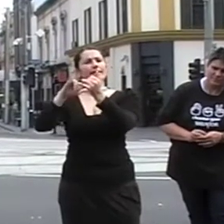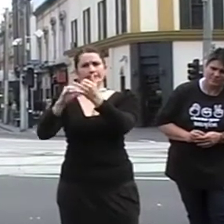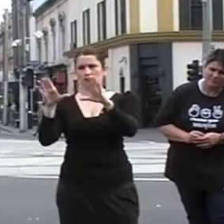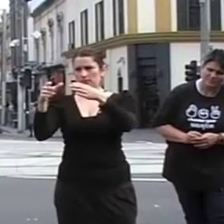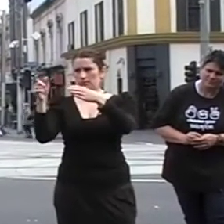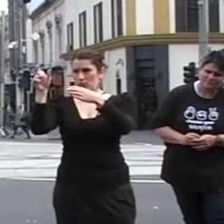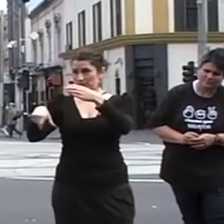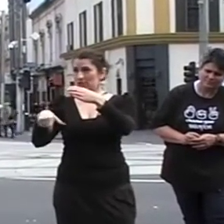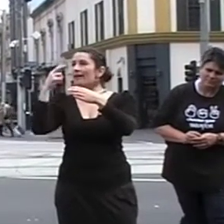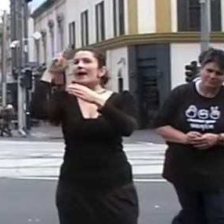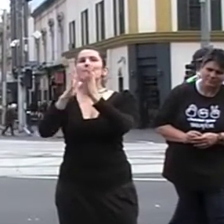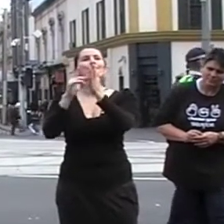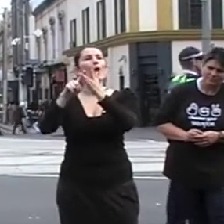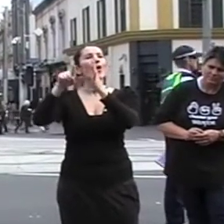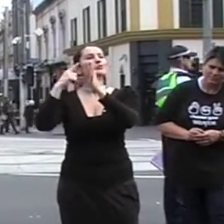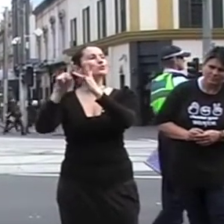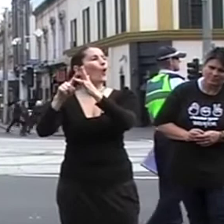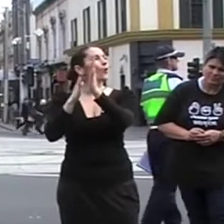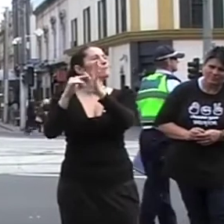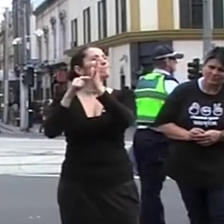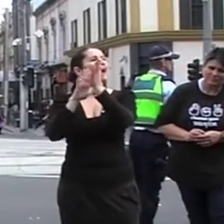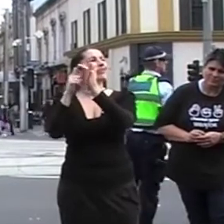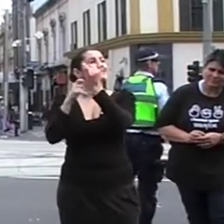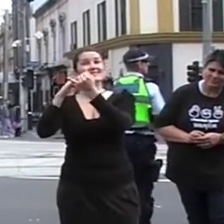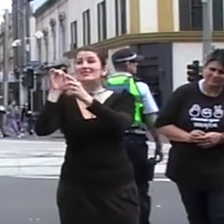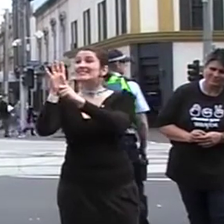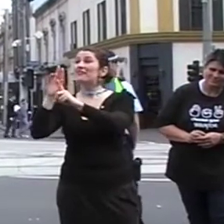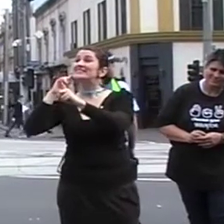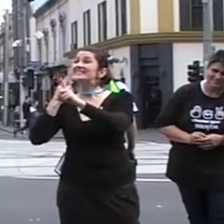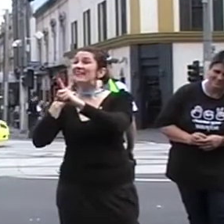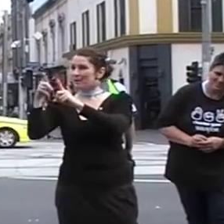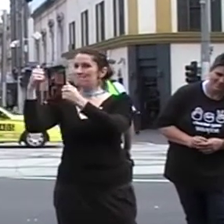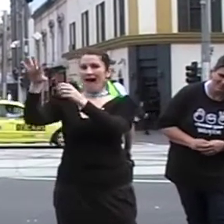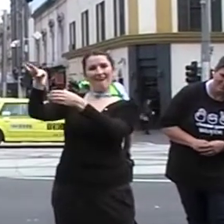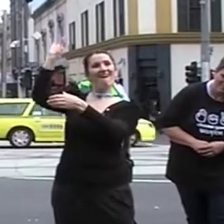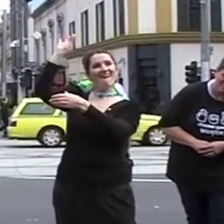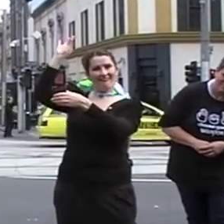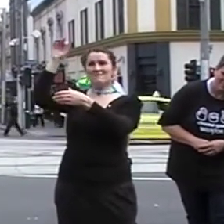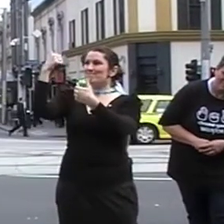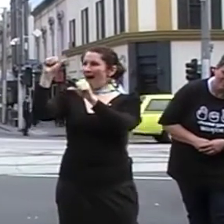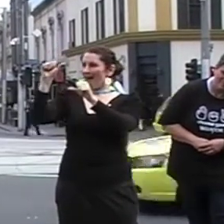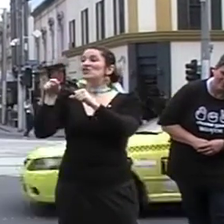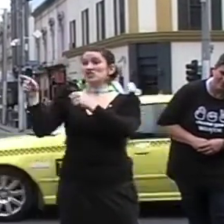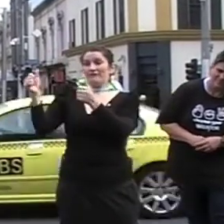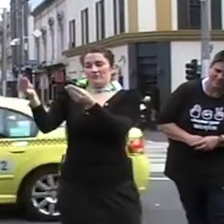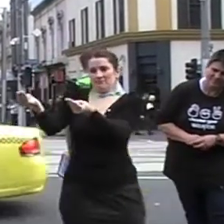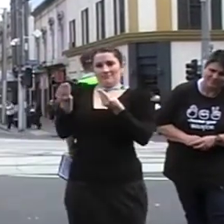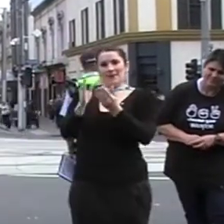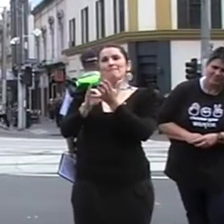is deaf was elected for the Greens. And she has sent a message for you today that I would like to read to you. And she